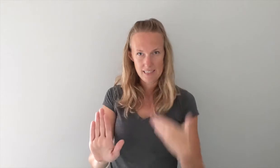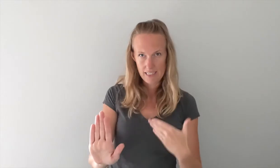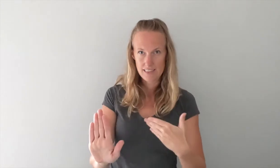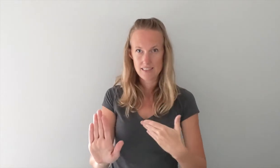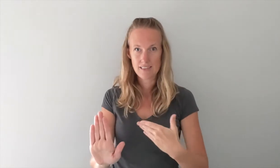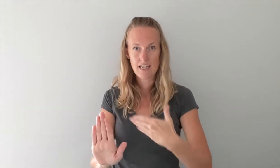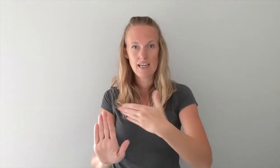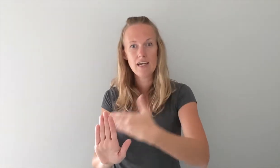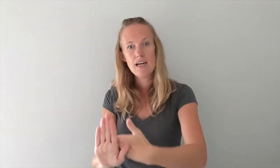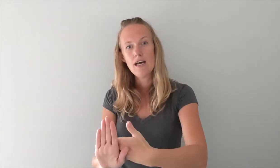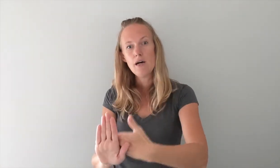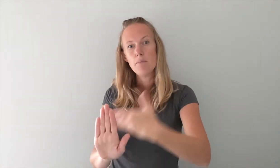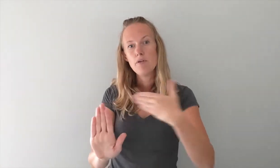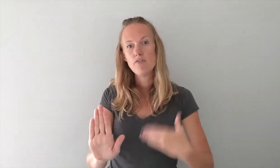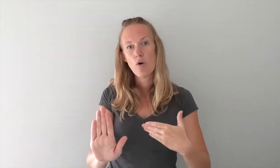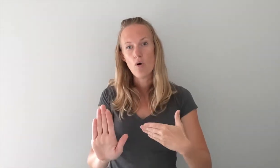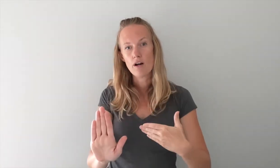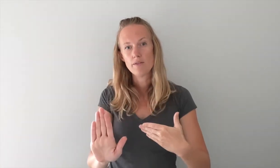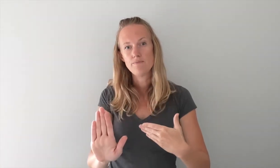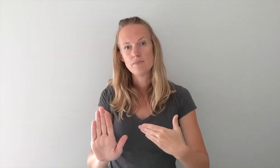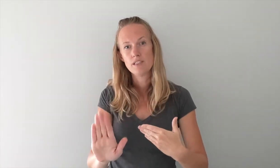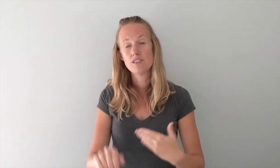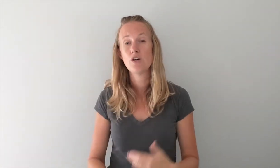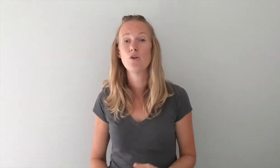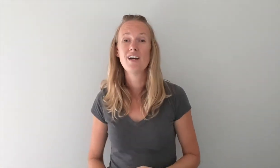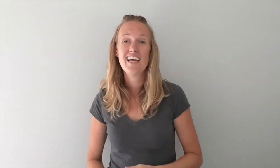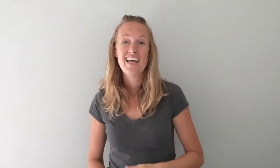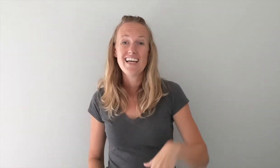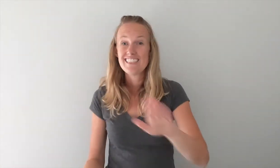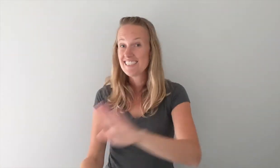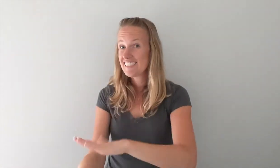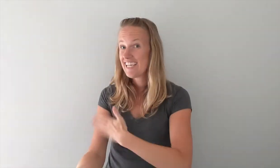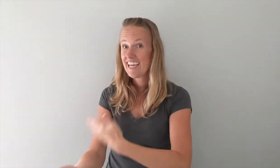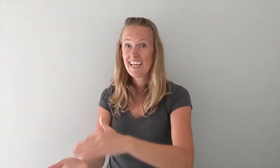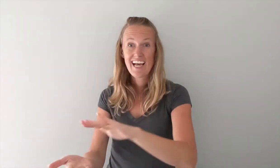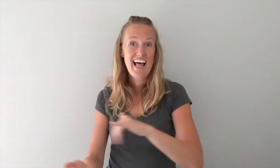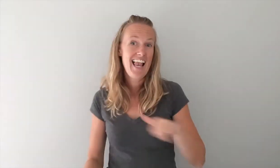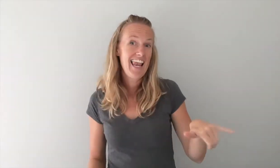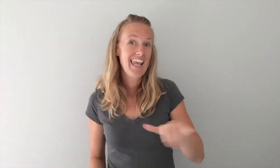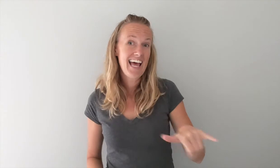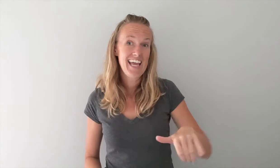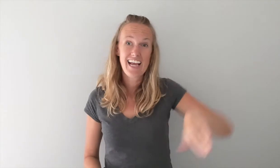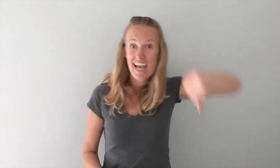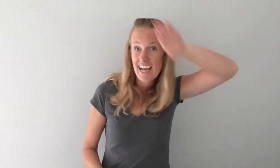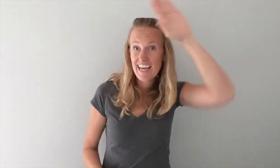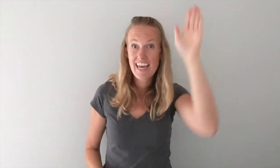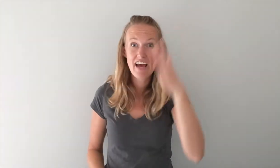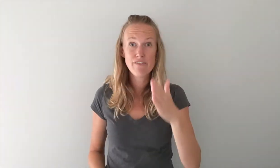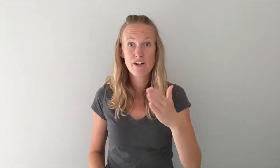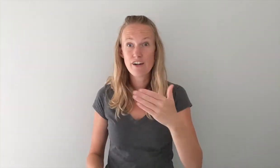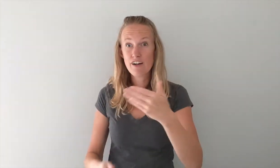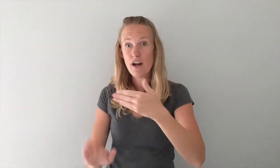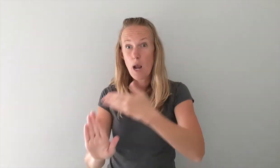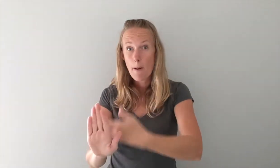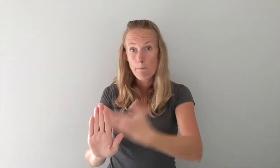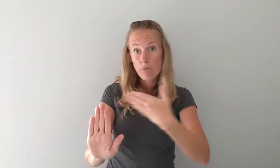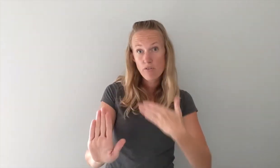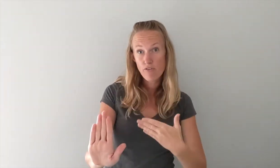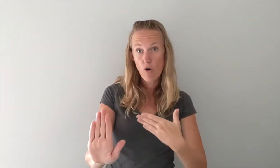this okay before so sing like never before